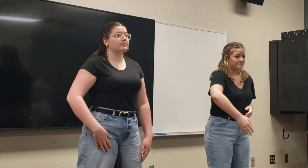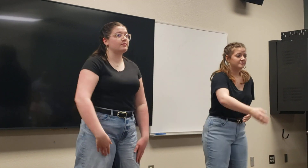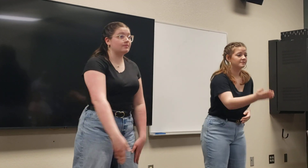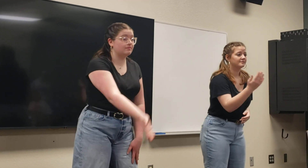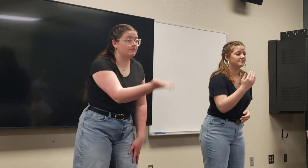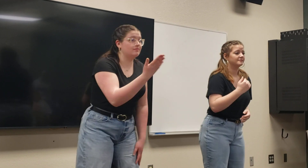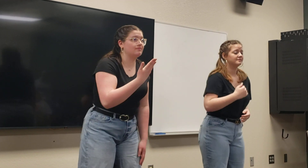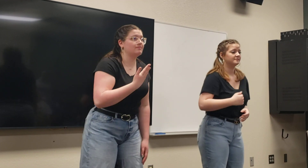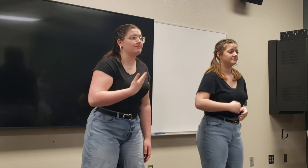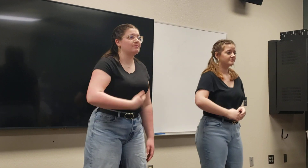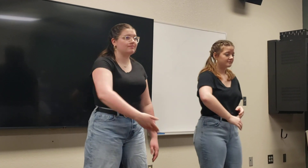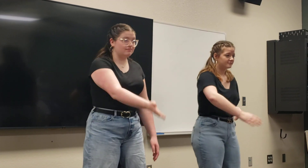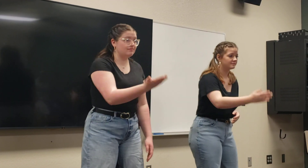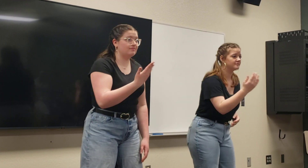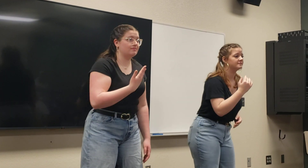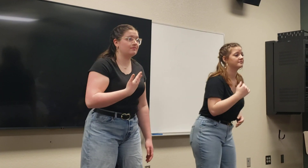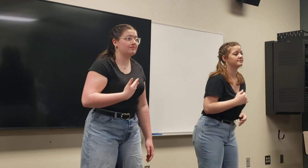Keep on coming.